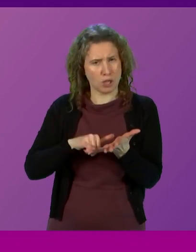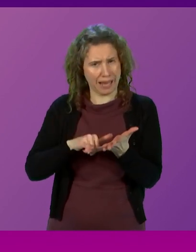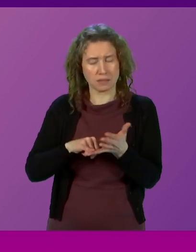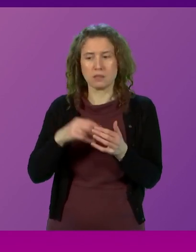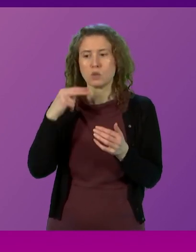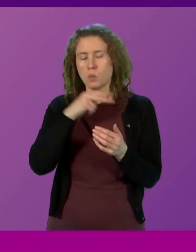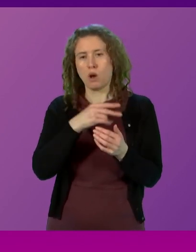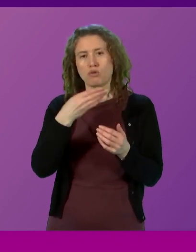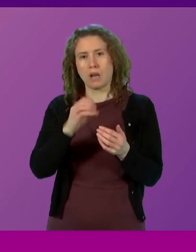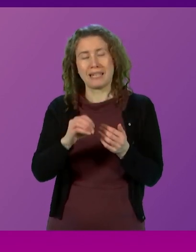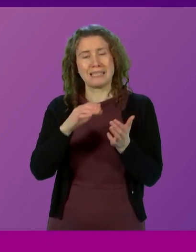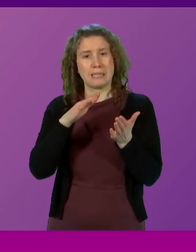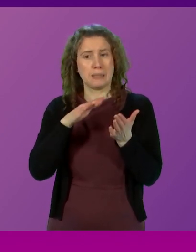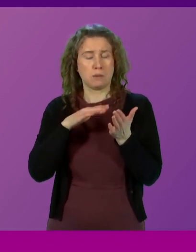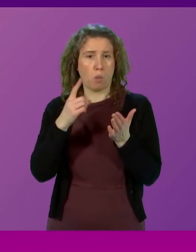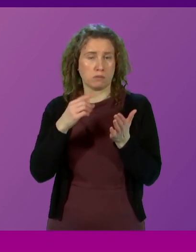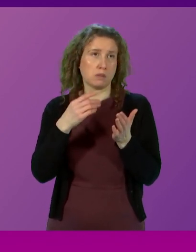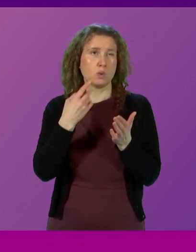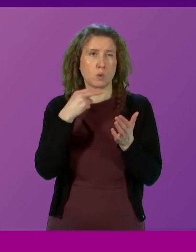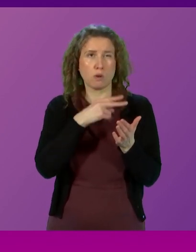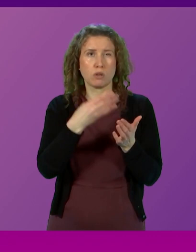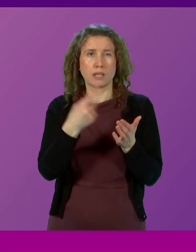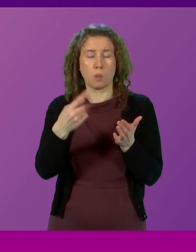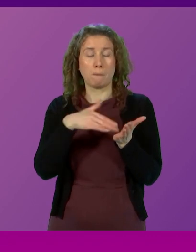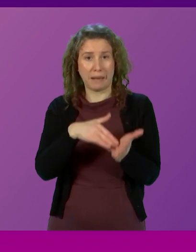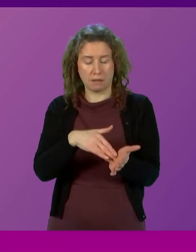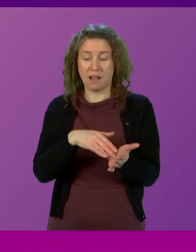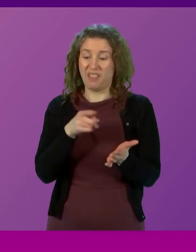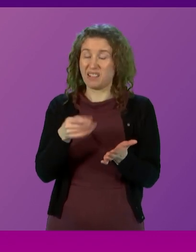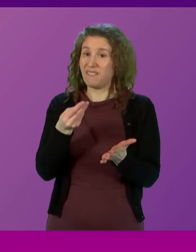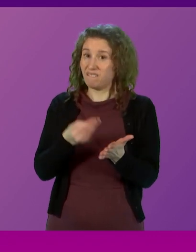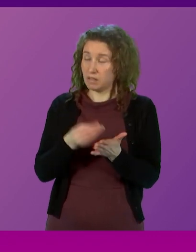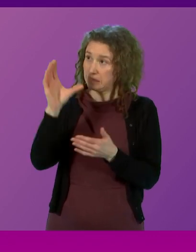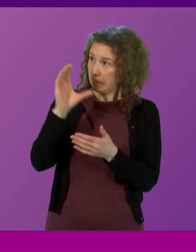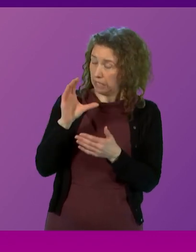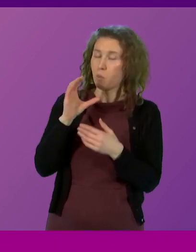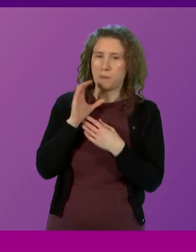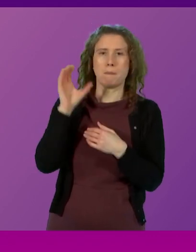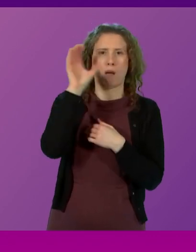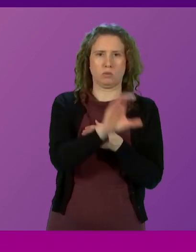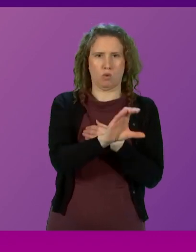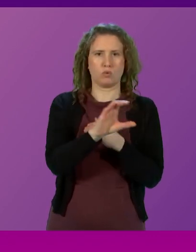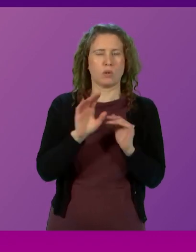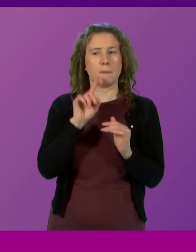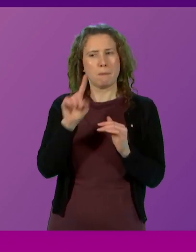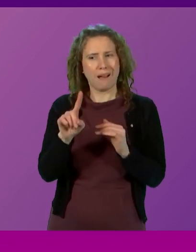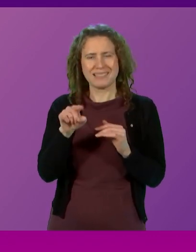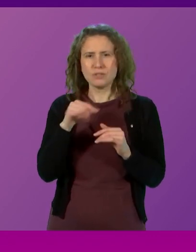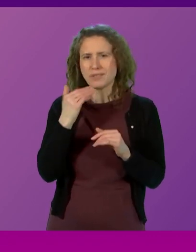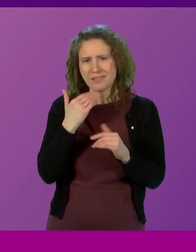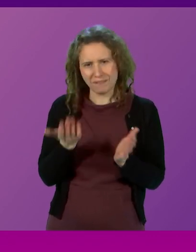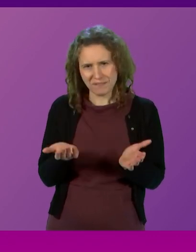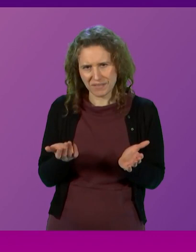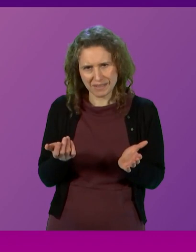£291 million. I intend to pass on that funding consequential, but I do not believe it is nearly